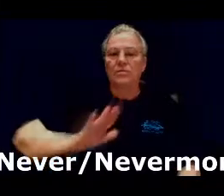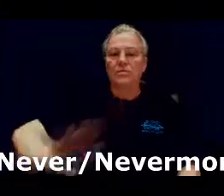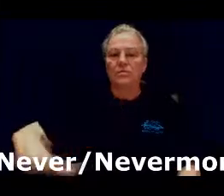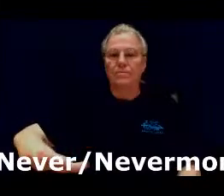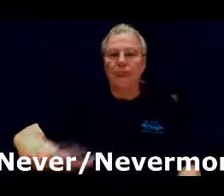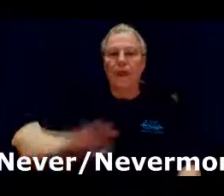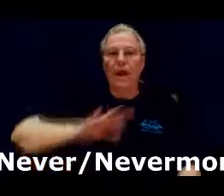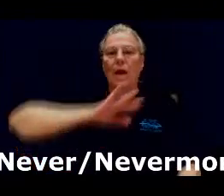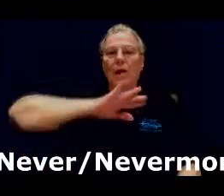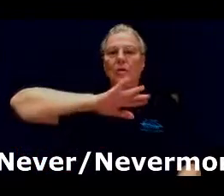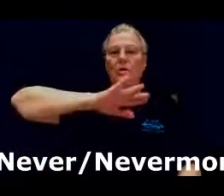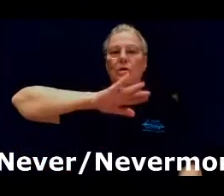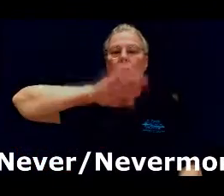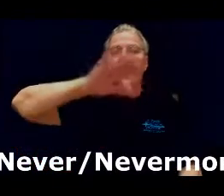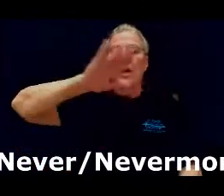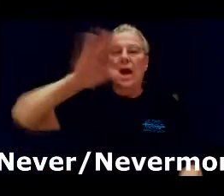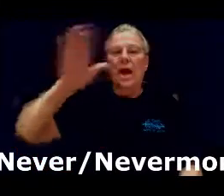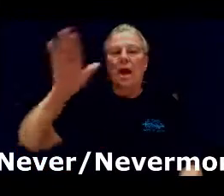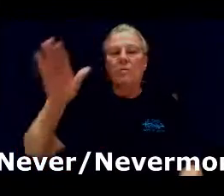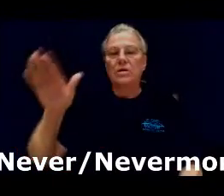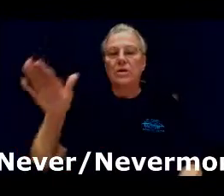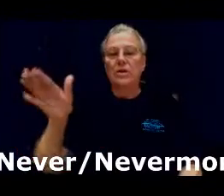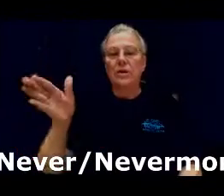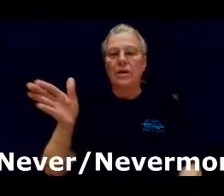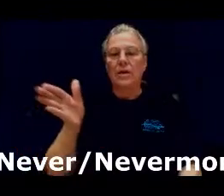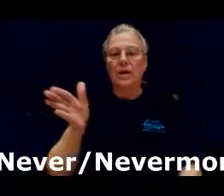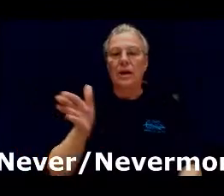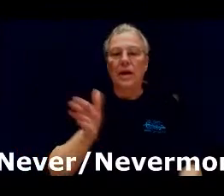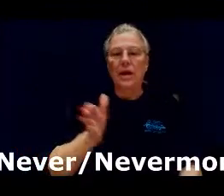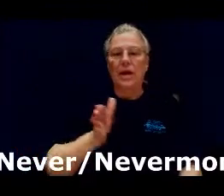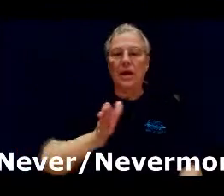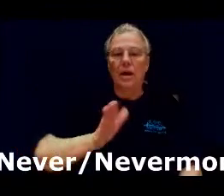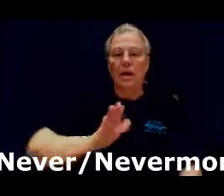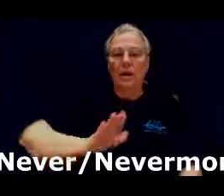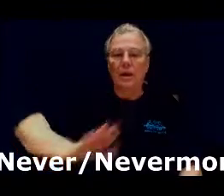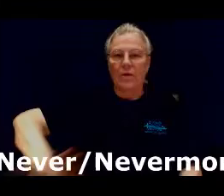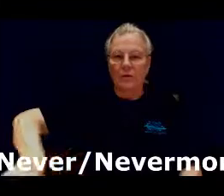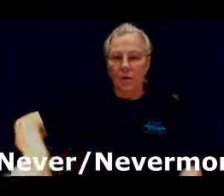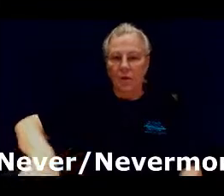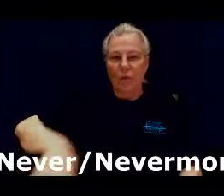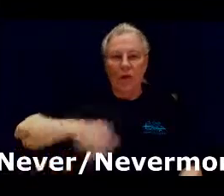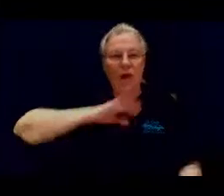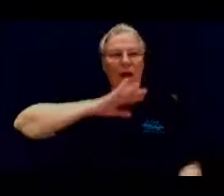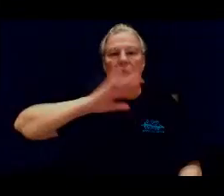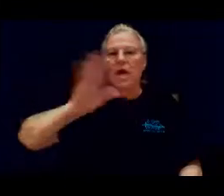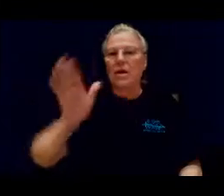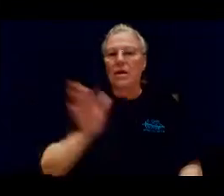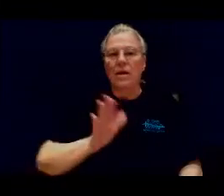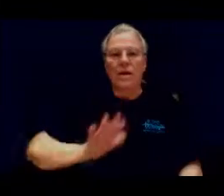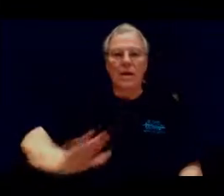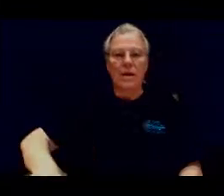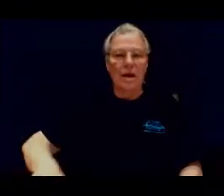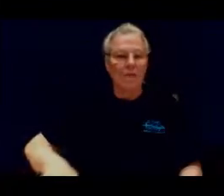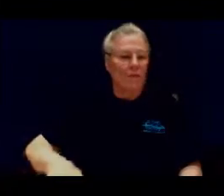going out in and then throw it away never